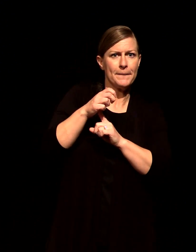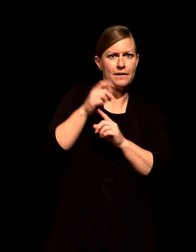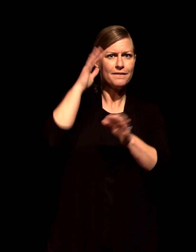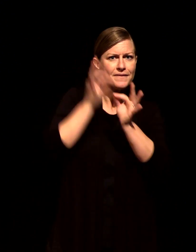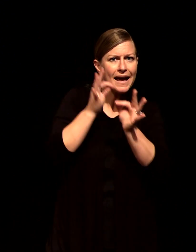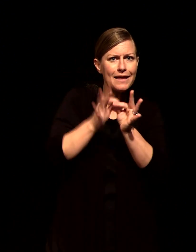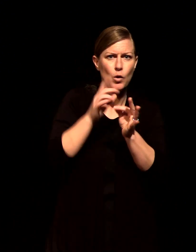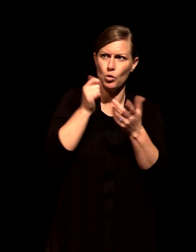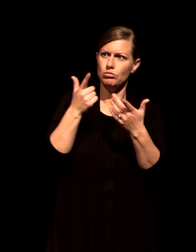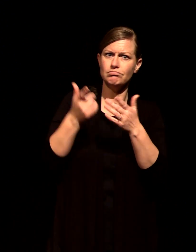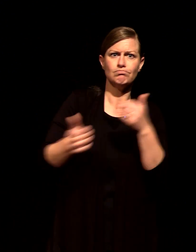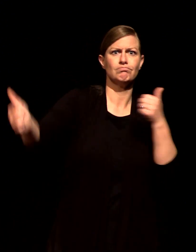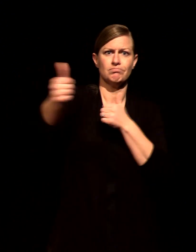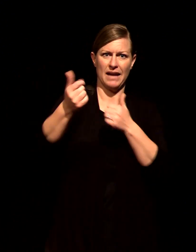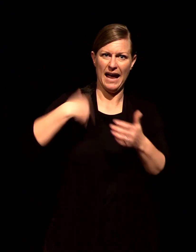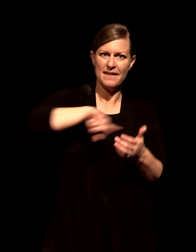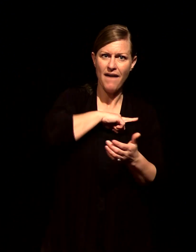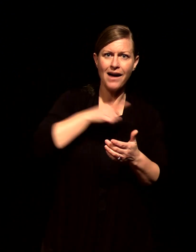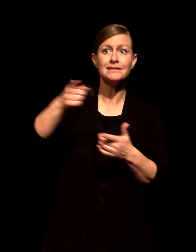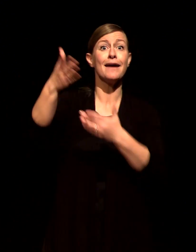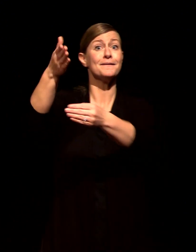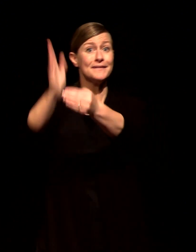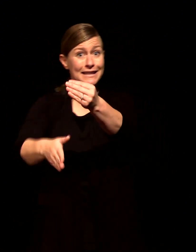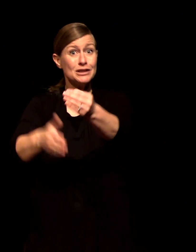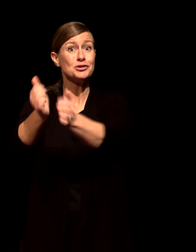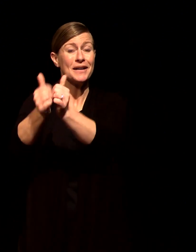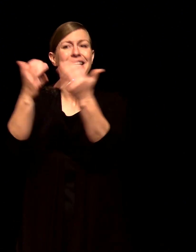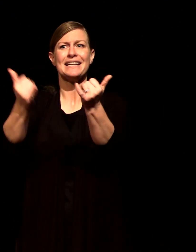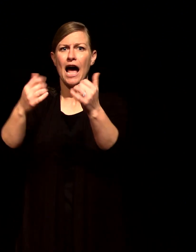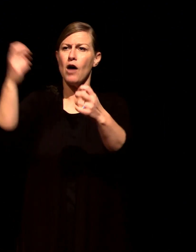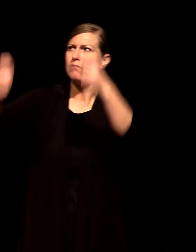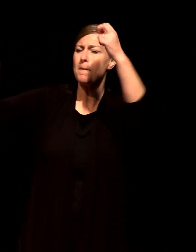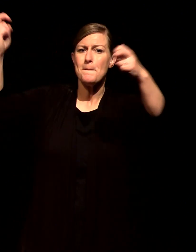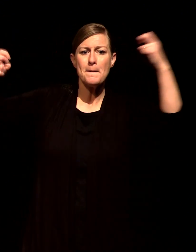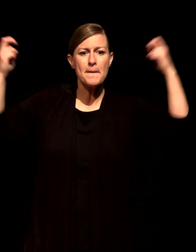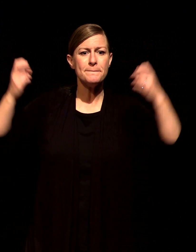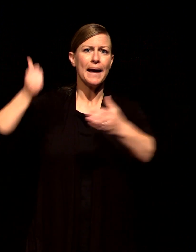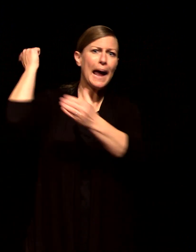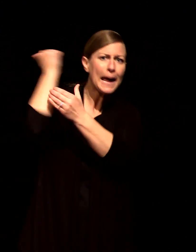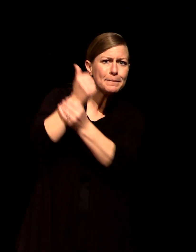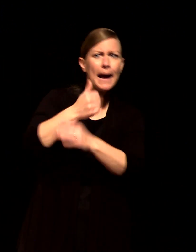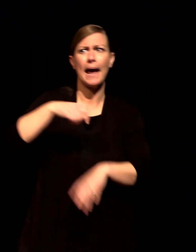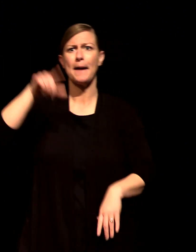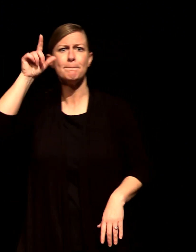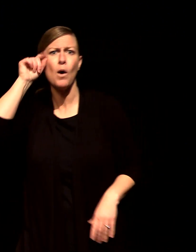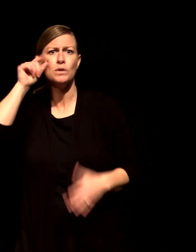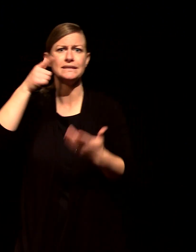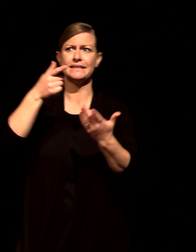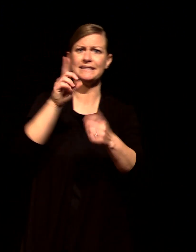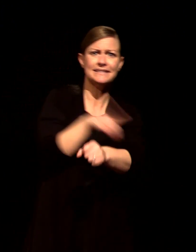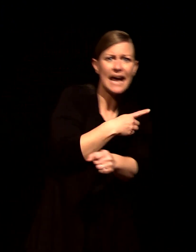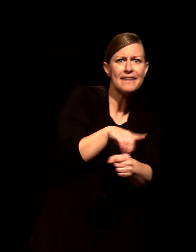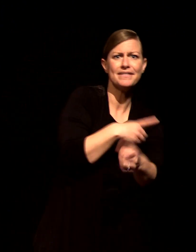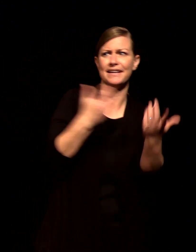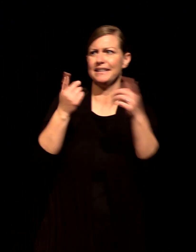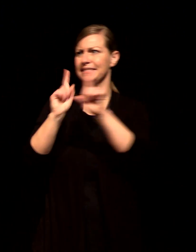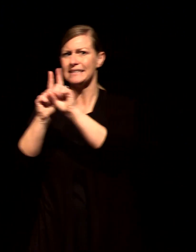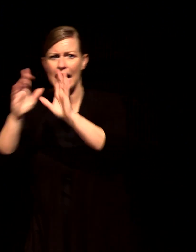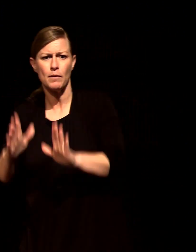energy and you can see people as Abraham and it's Moses and it's David and the disciples and I don't know how we recognize